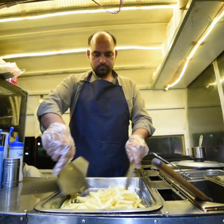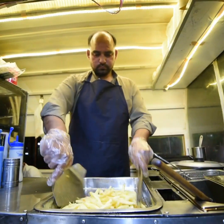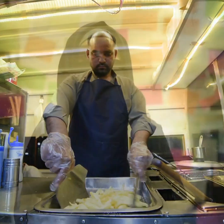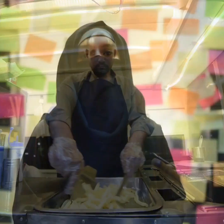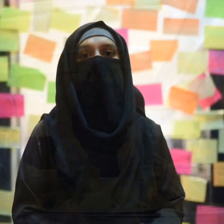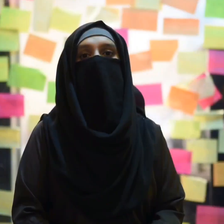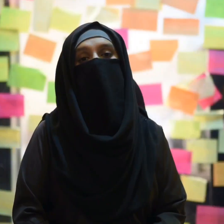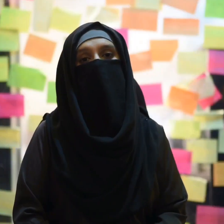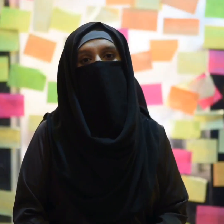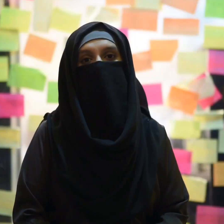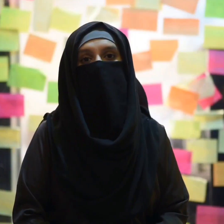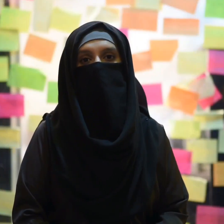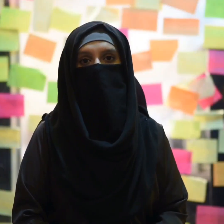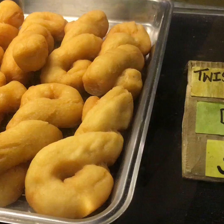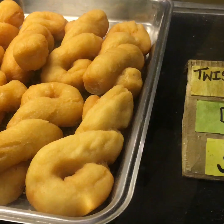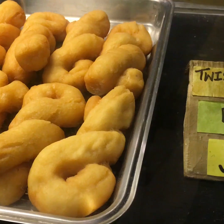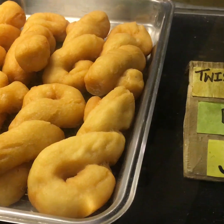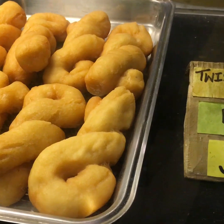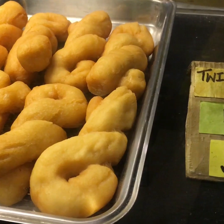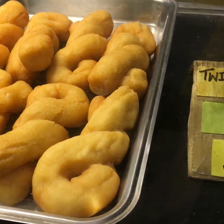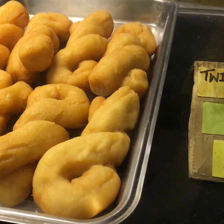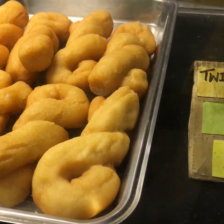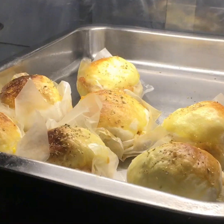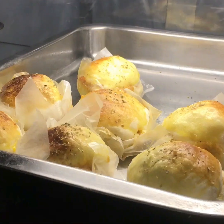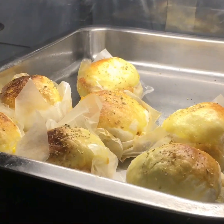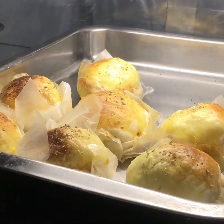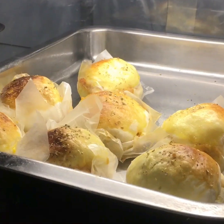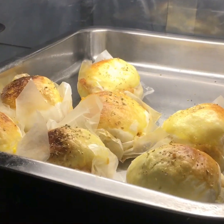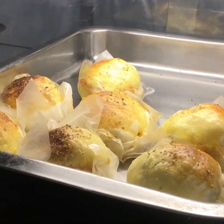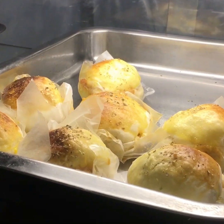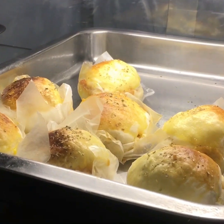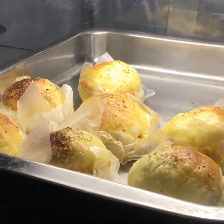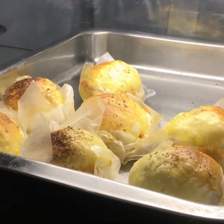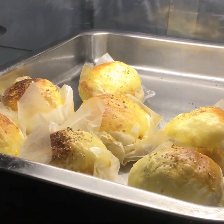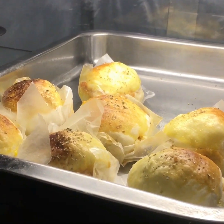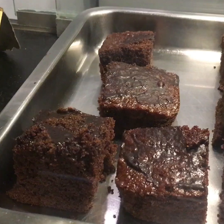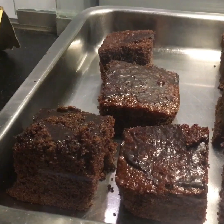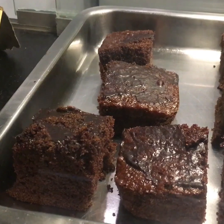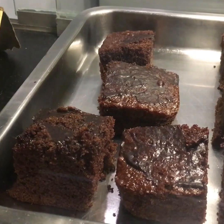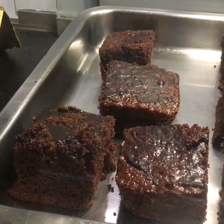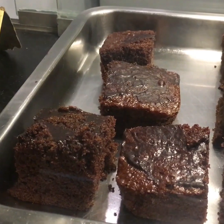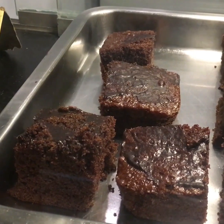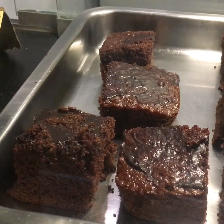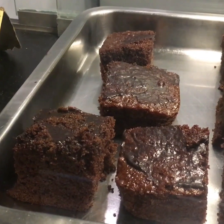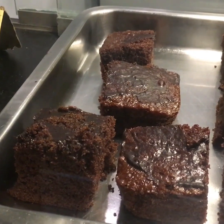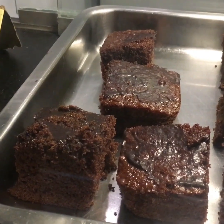In the UK, it mostly homemade baked items. Our most selling items are double chocolate brownie.